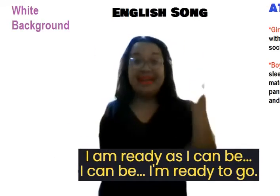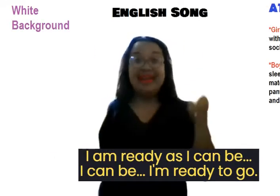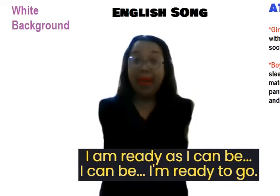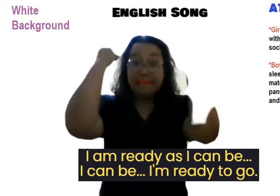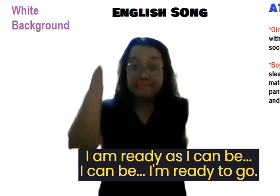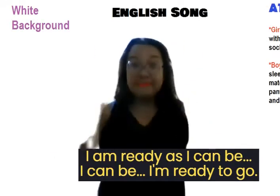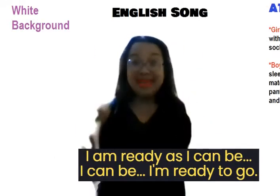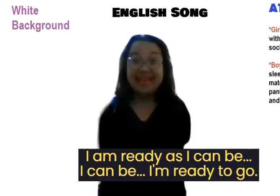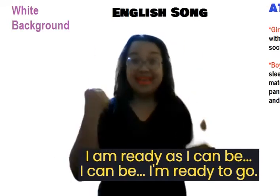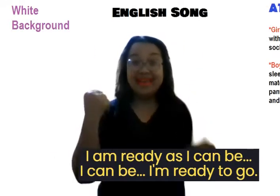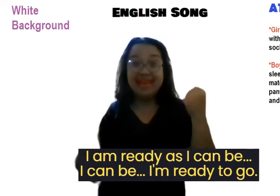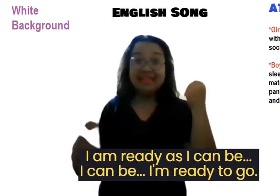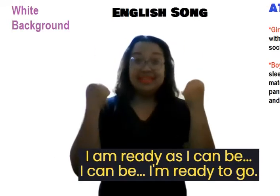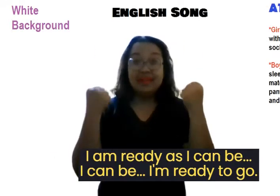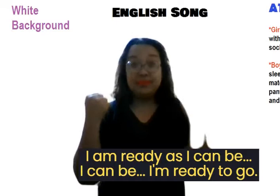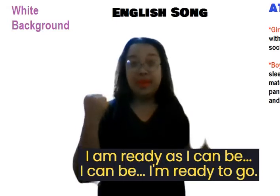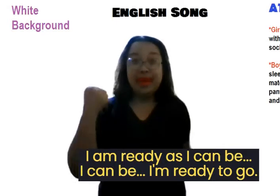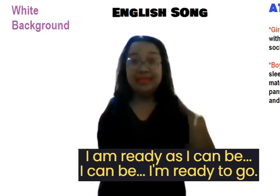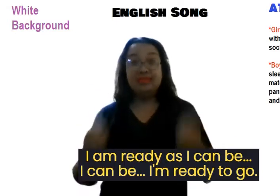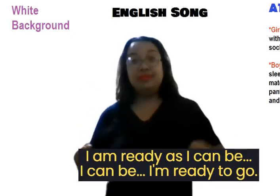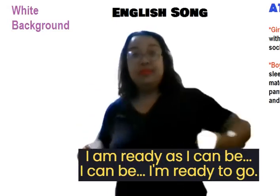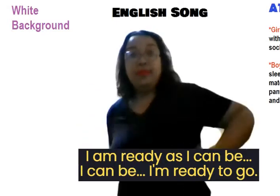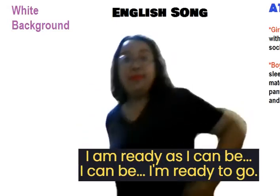can be. I'm ready to go.